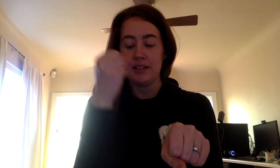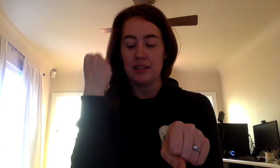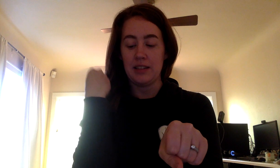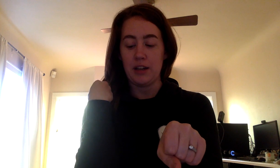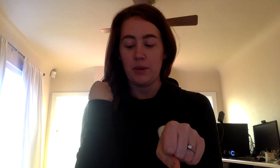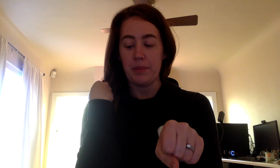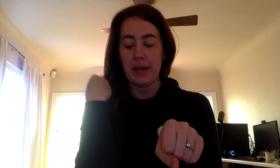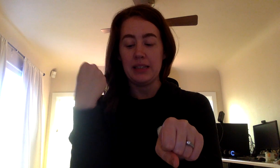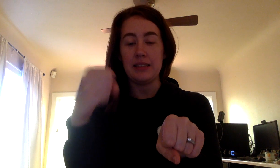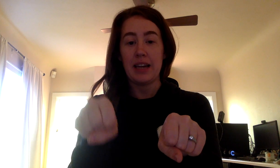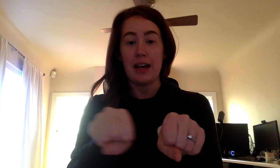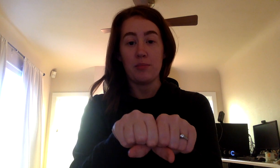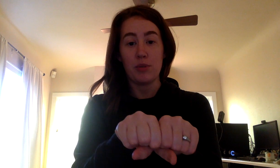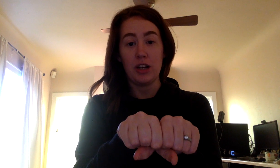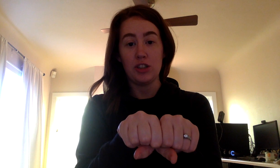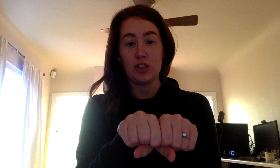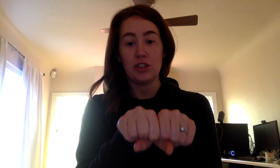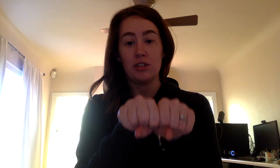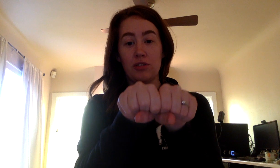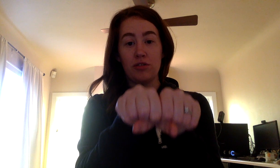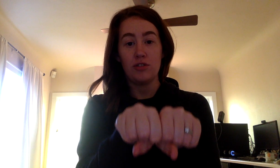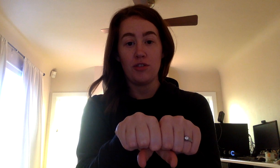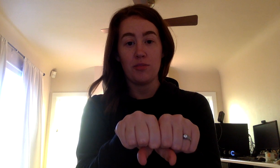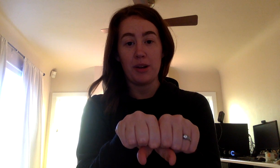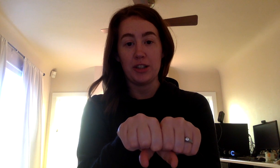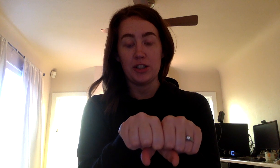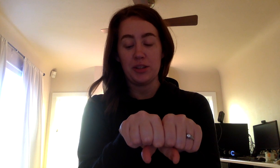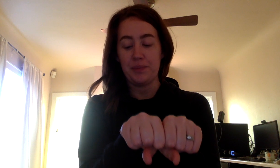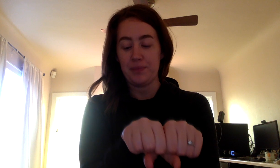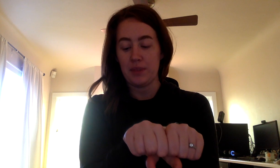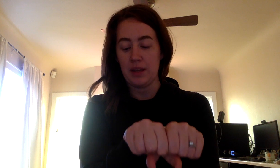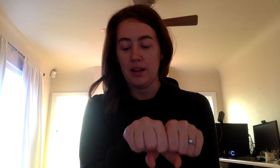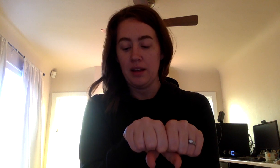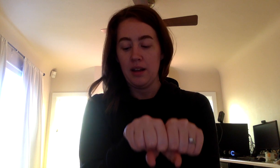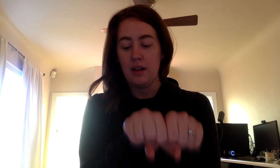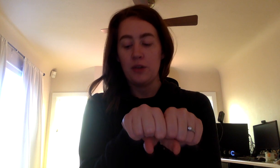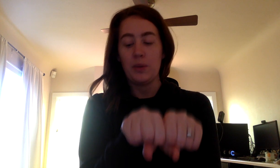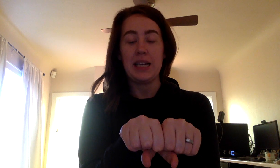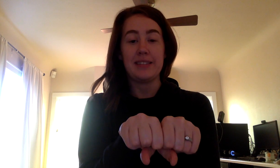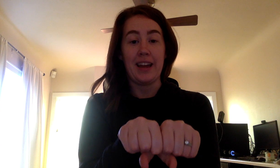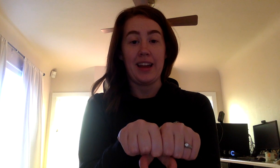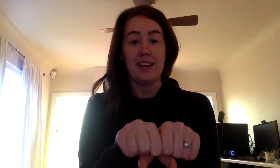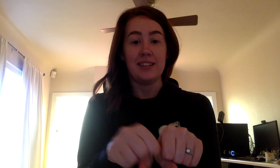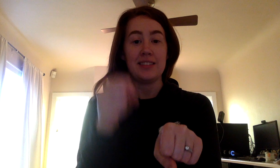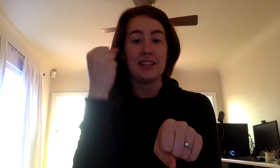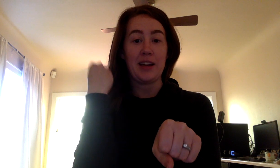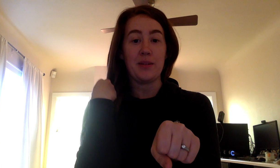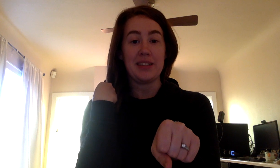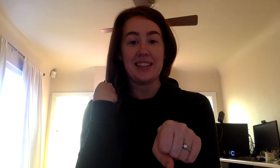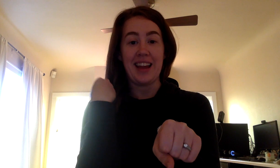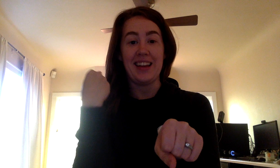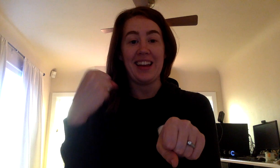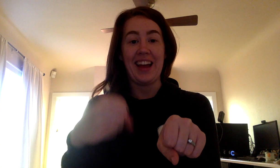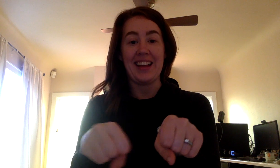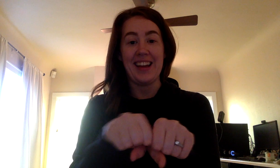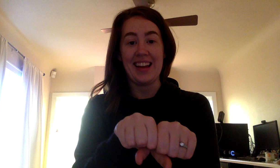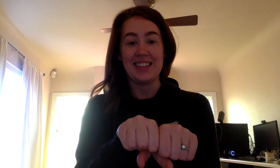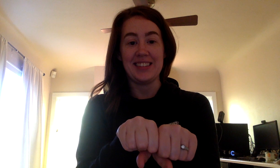Takeaway paste. Add brush. Toothbrush. Weekday. Takeaway day. Add end.